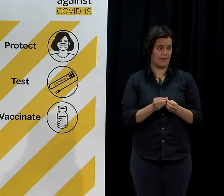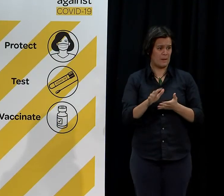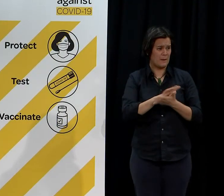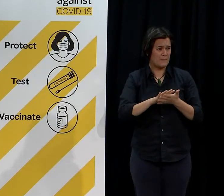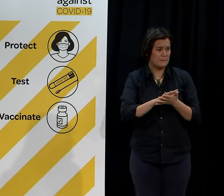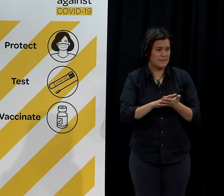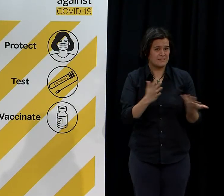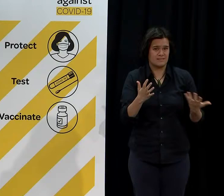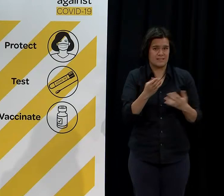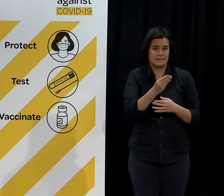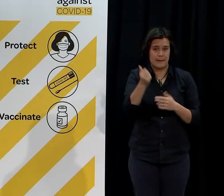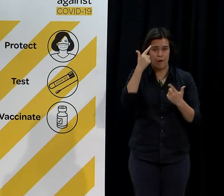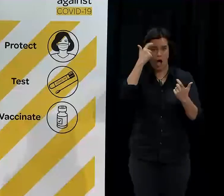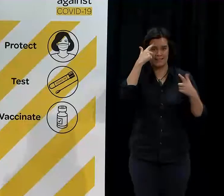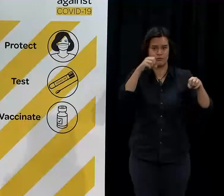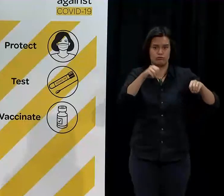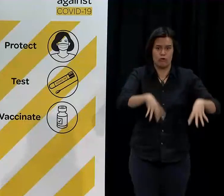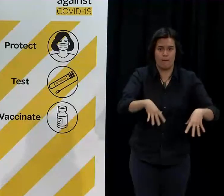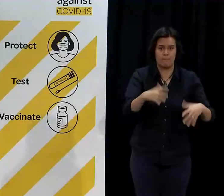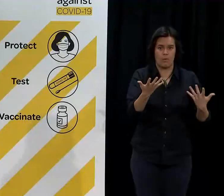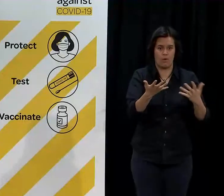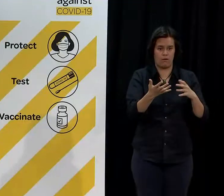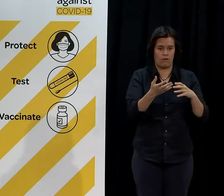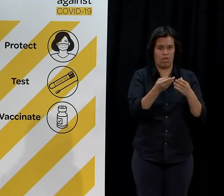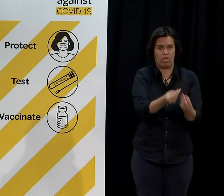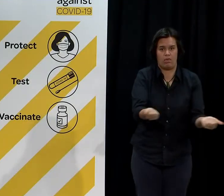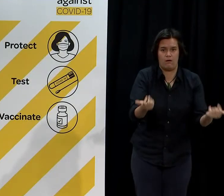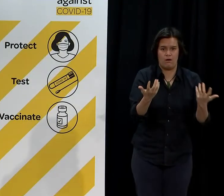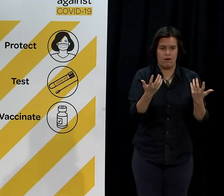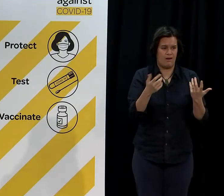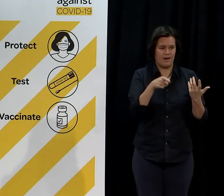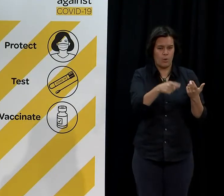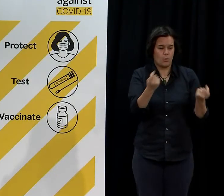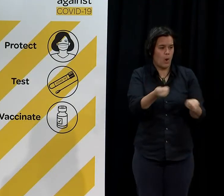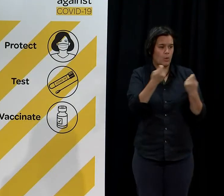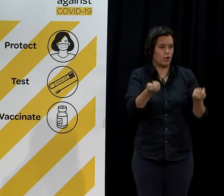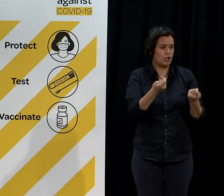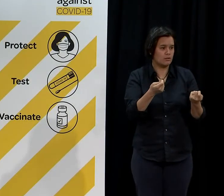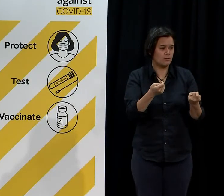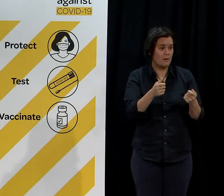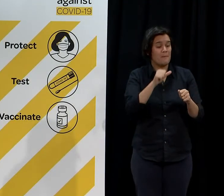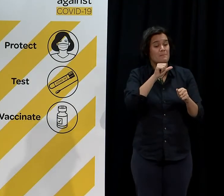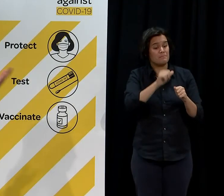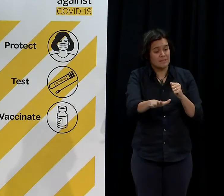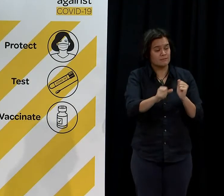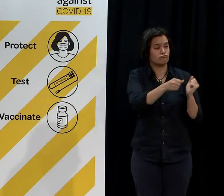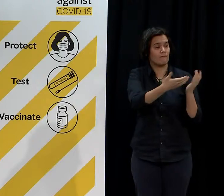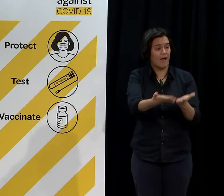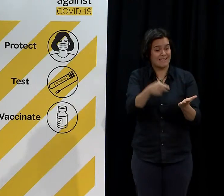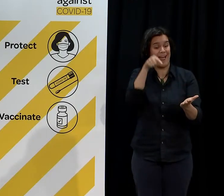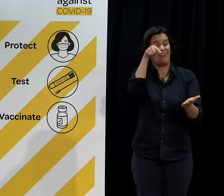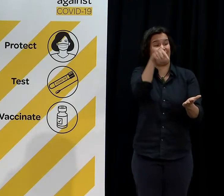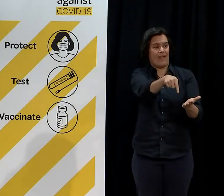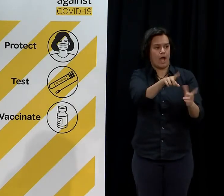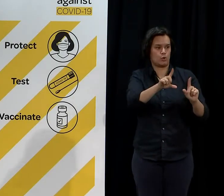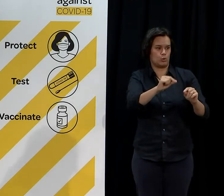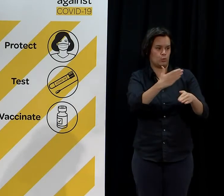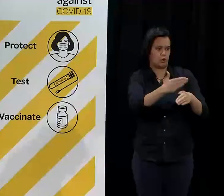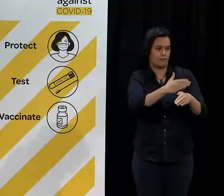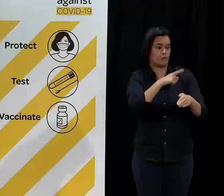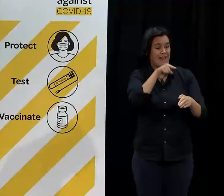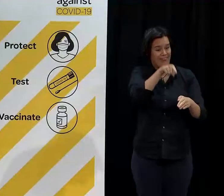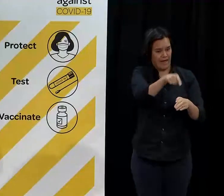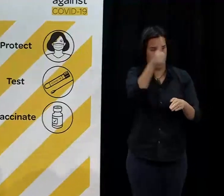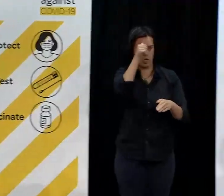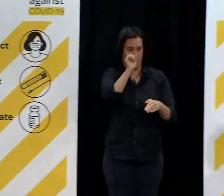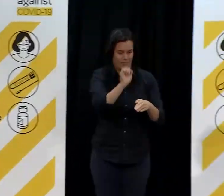see some of the initiatives that have managed to reach into communities because those providers know their community best. Dr Bloomfield you might have something you want to say on